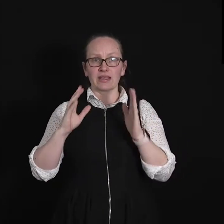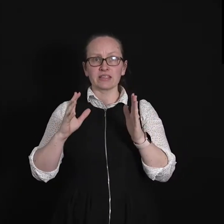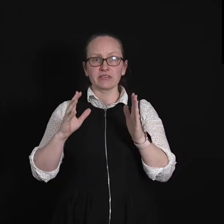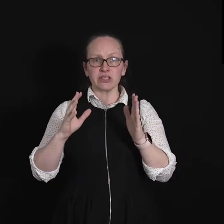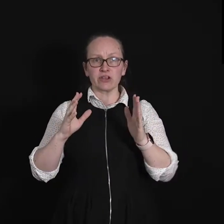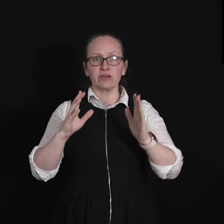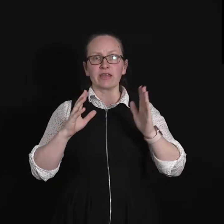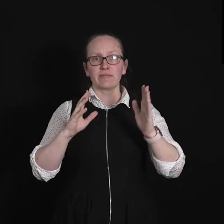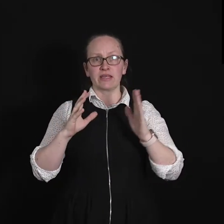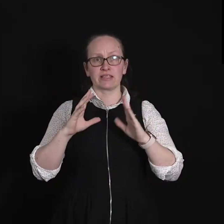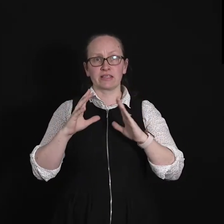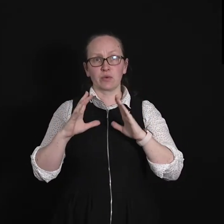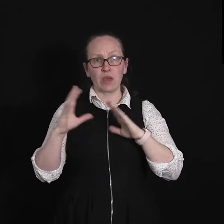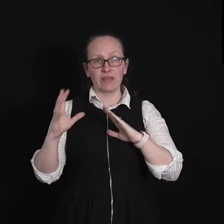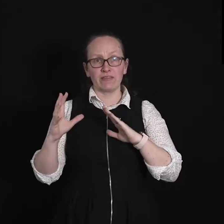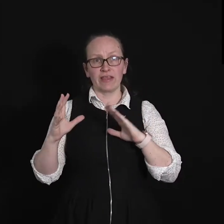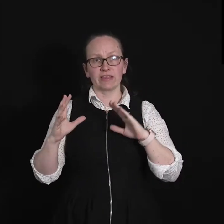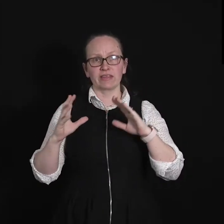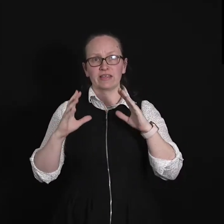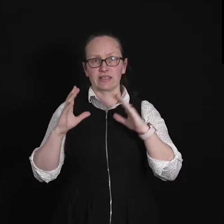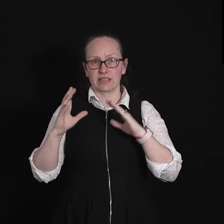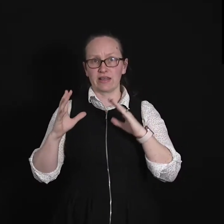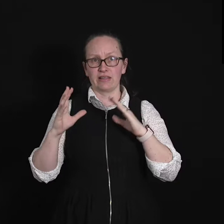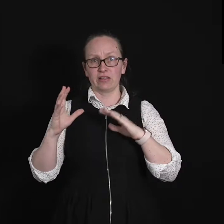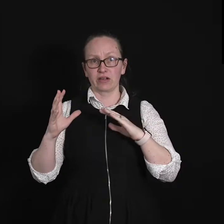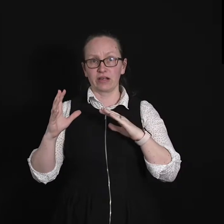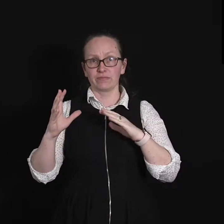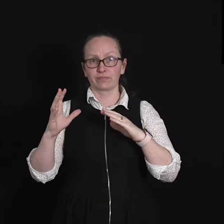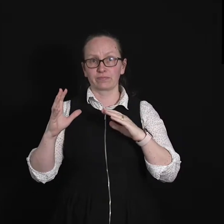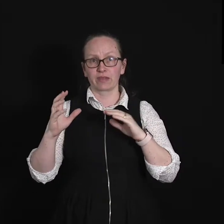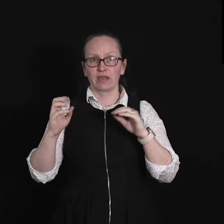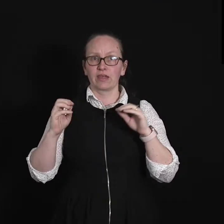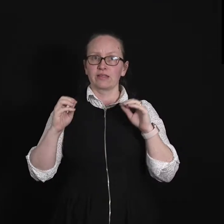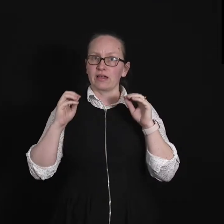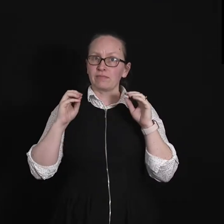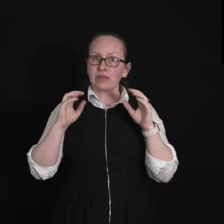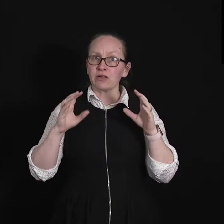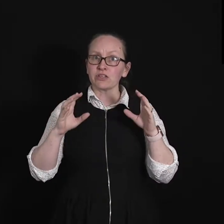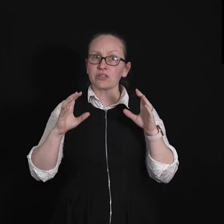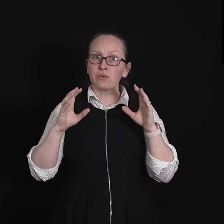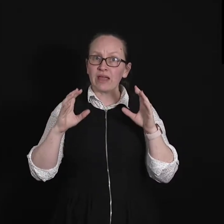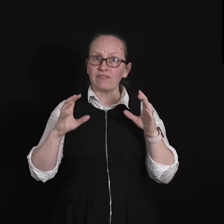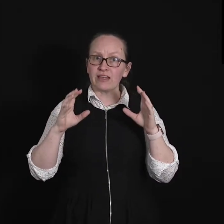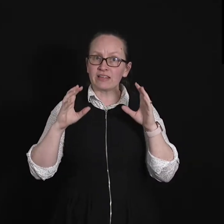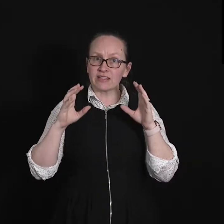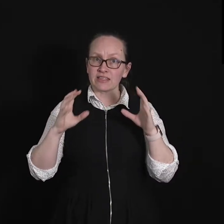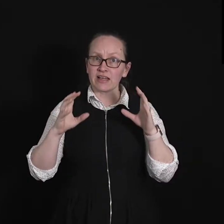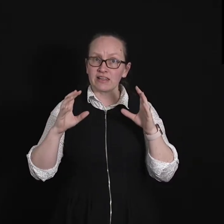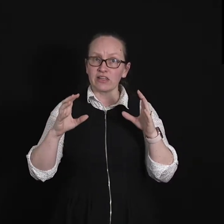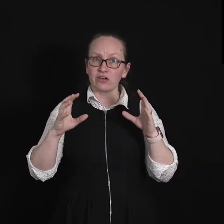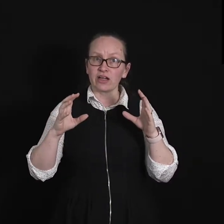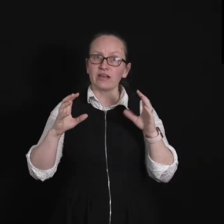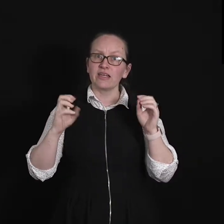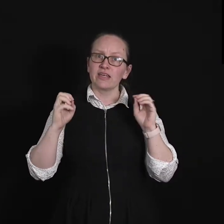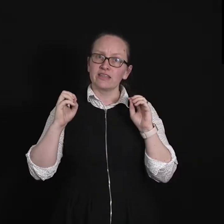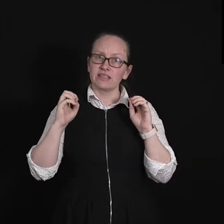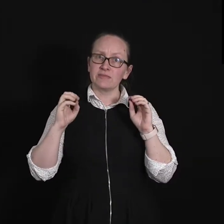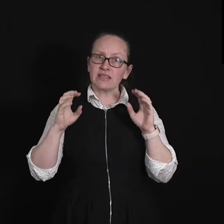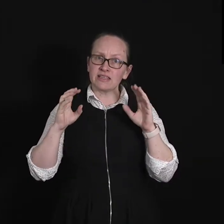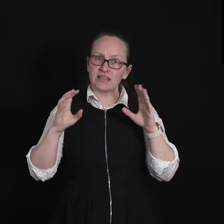as a result it means that the wavelength is slightly longer. Now because the wavelength is slightly longer this means that